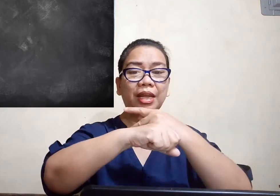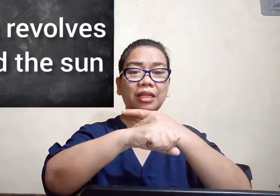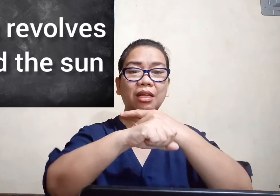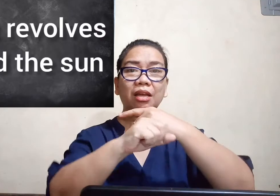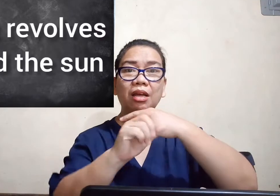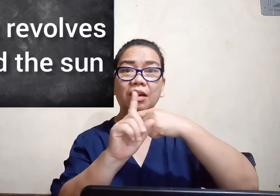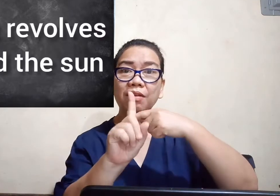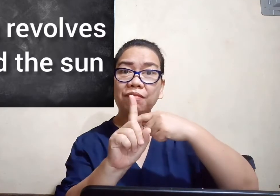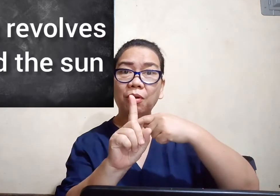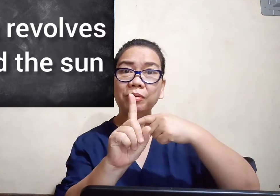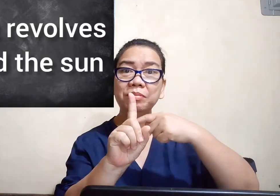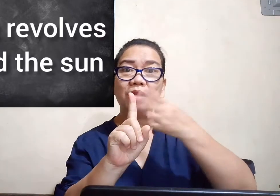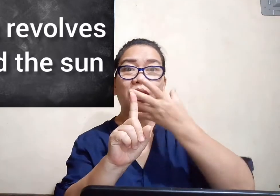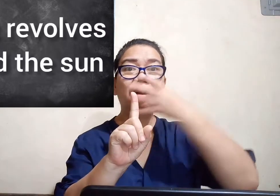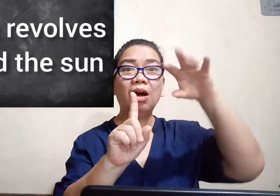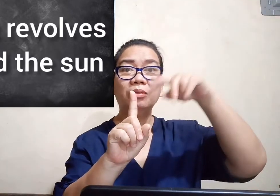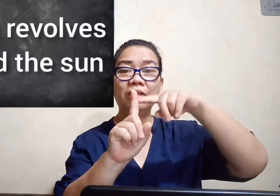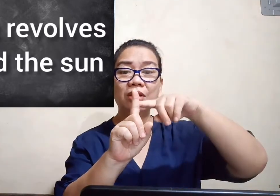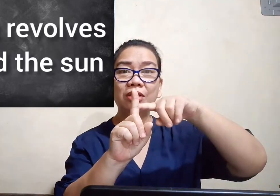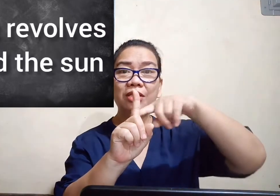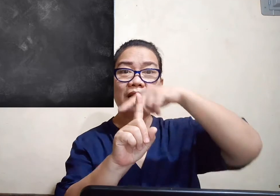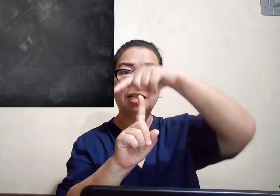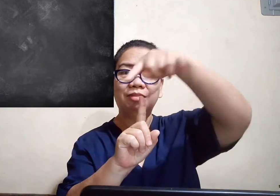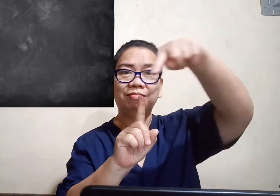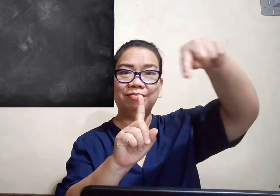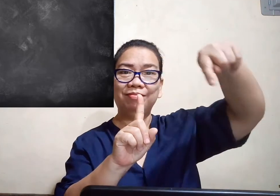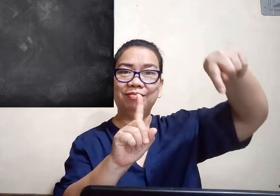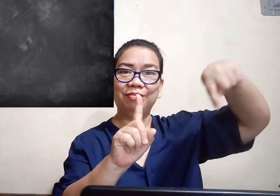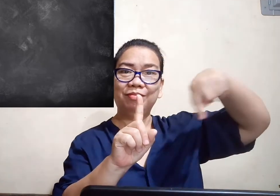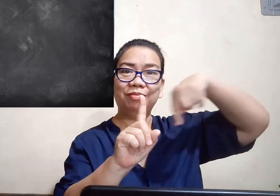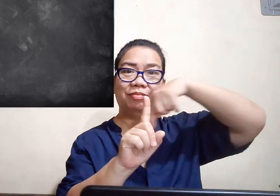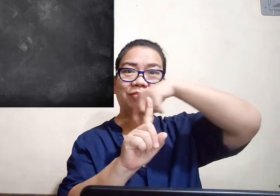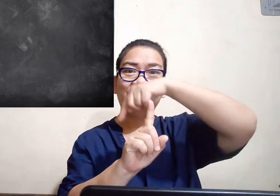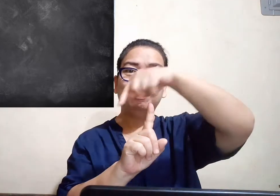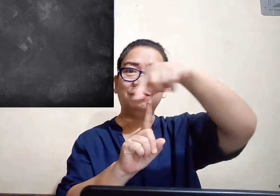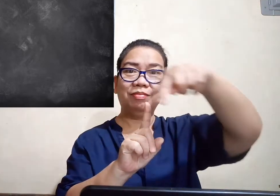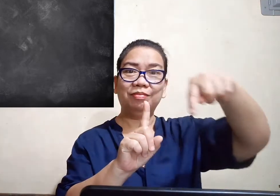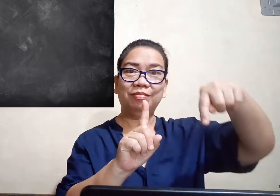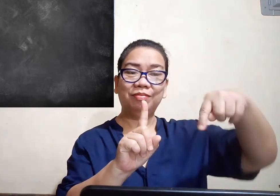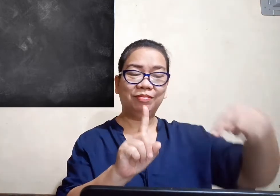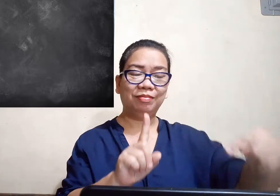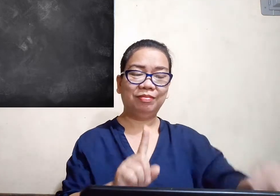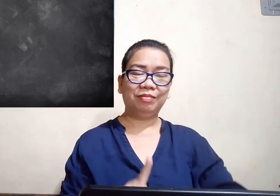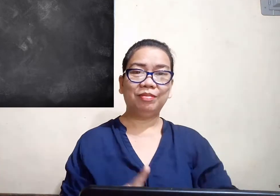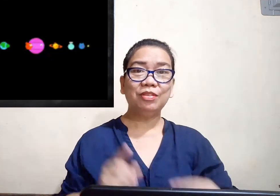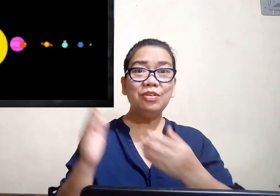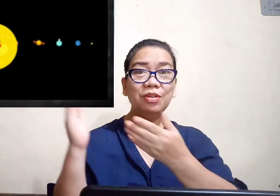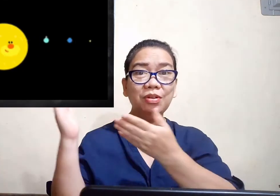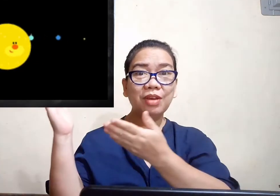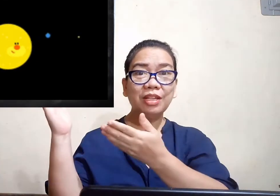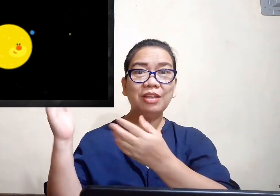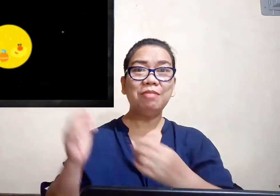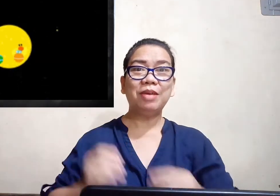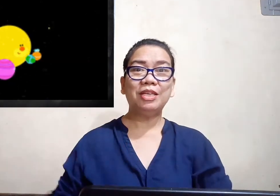revolves around the Sun you look at the image